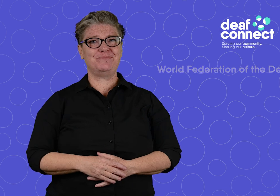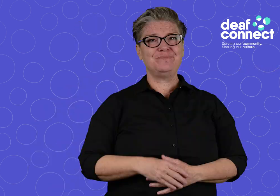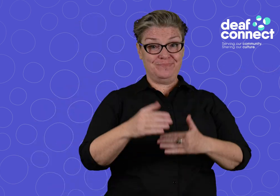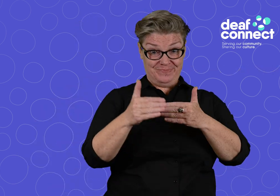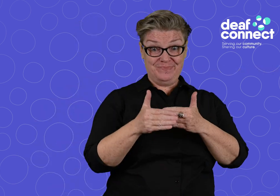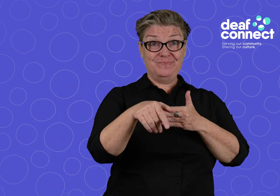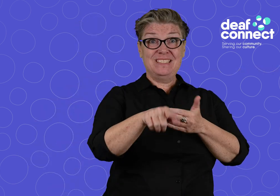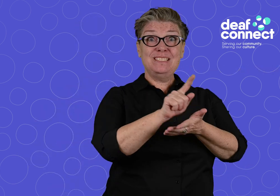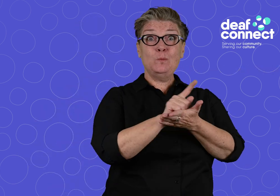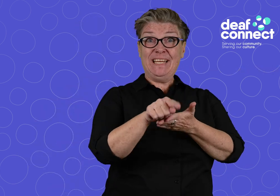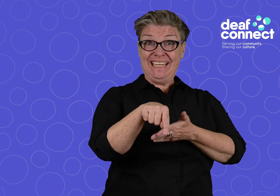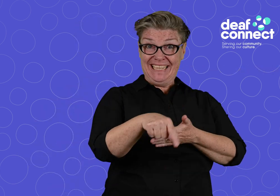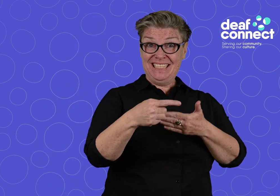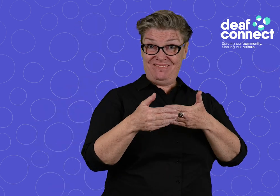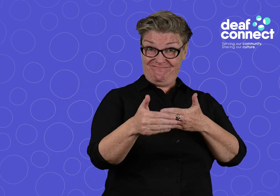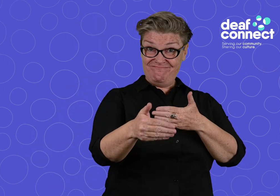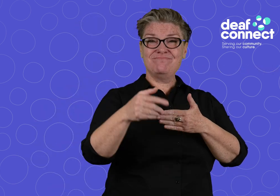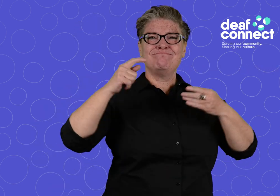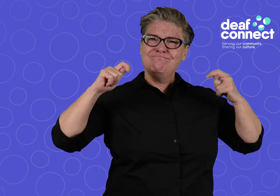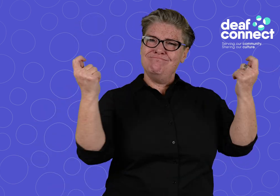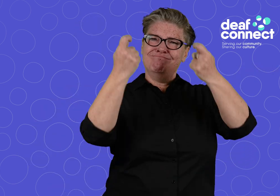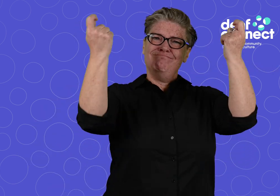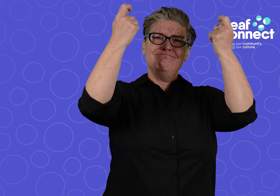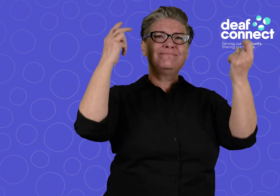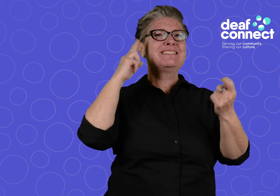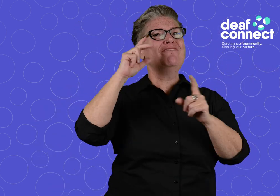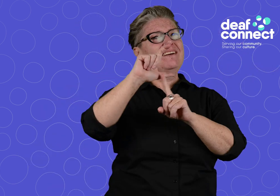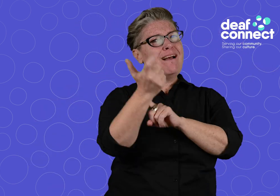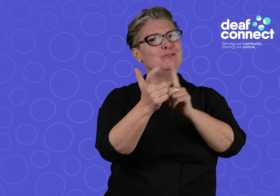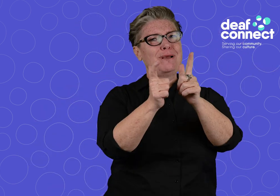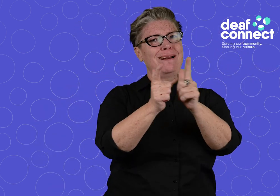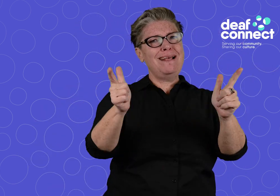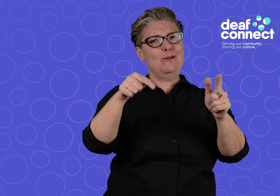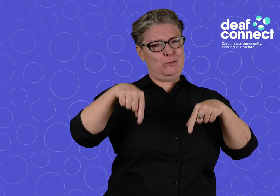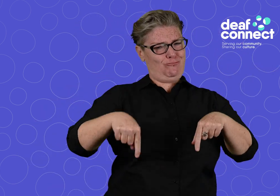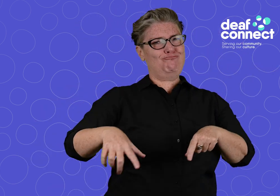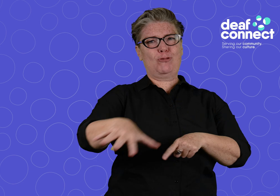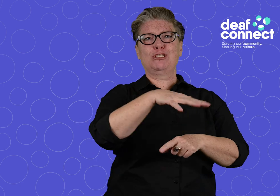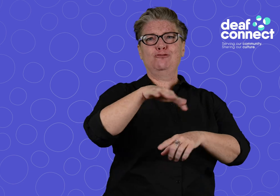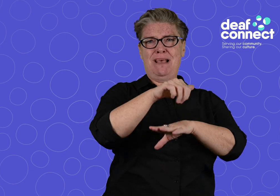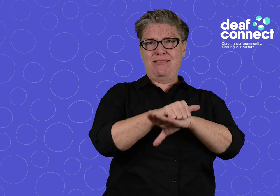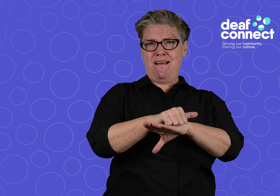During this week, we celebrate Deaf culture and language here in Australia.